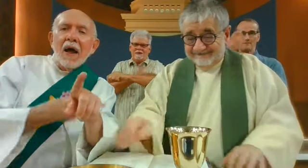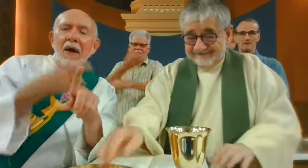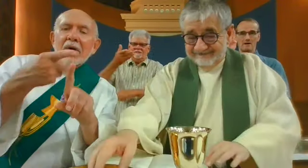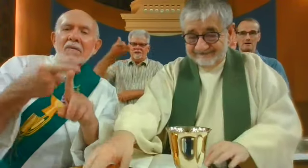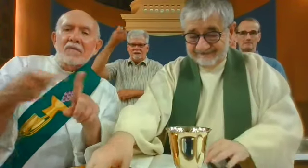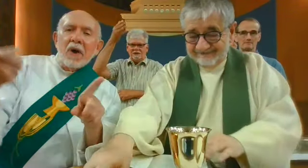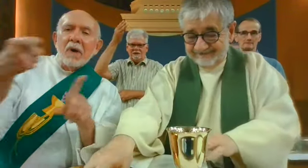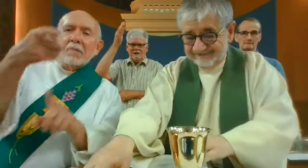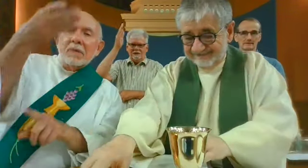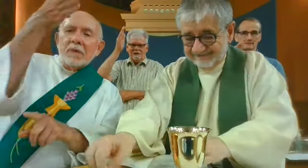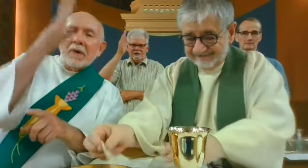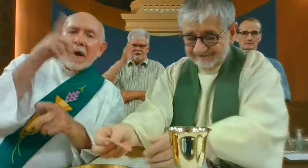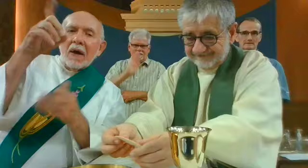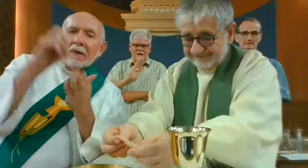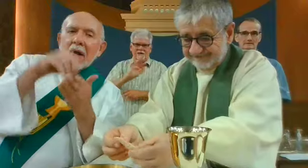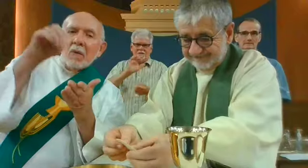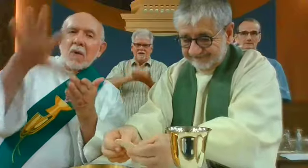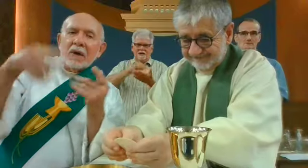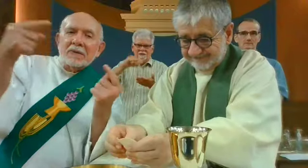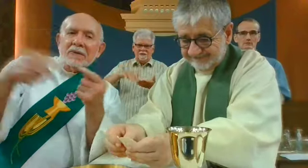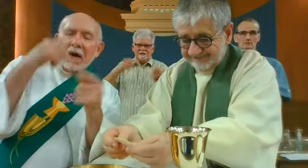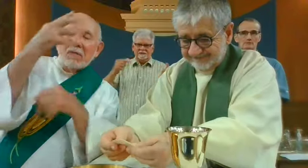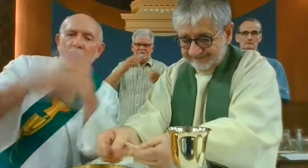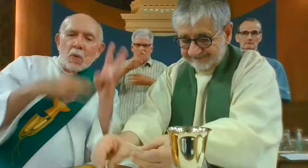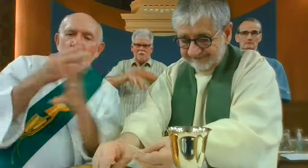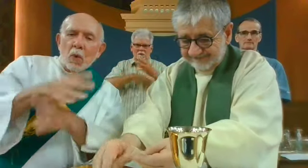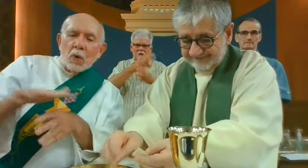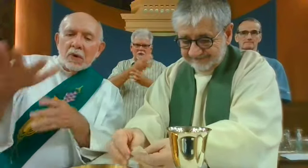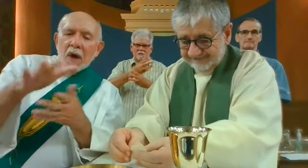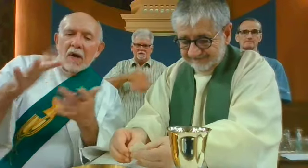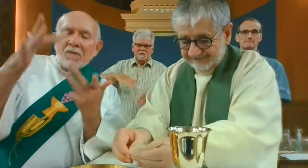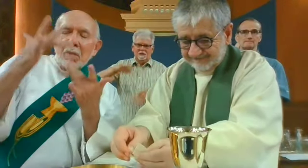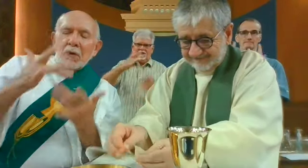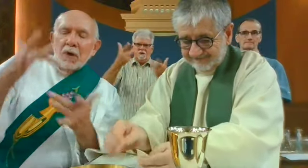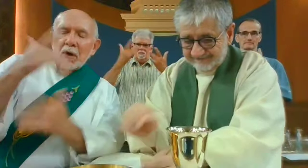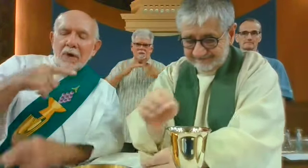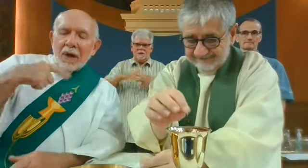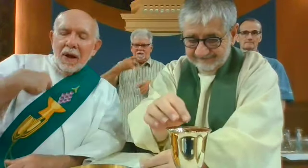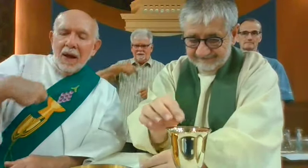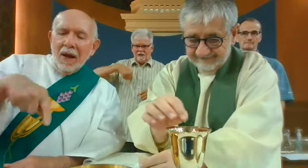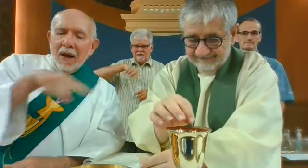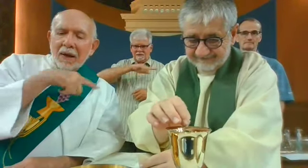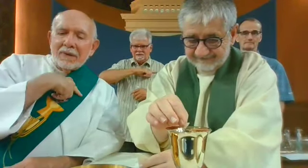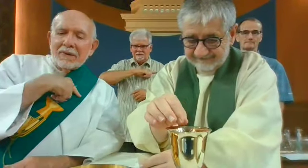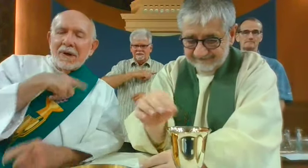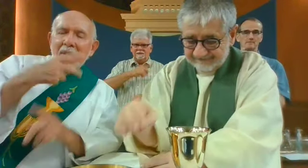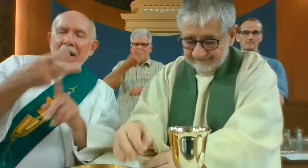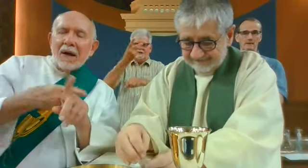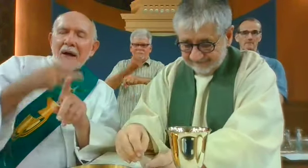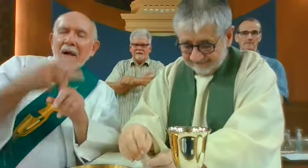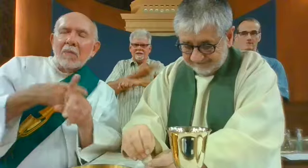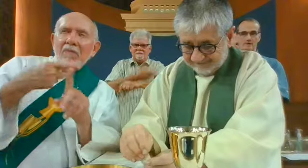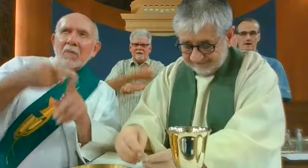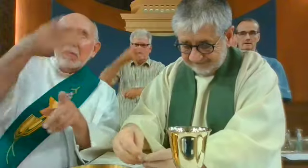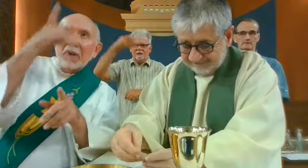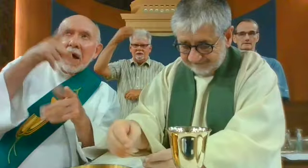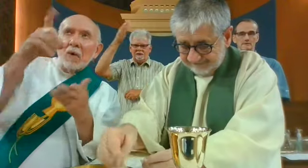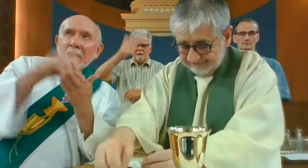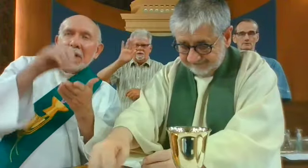Lamb of God, you take away the sins of the world, have mercy on us. Lamb of